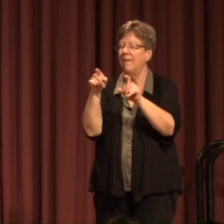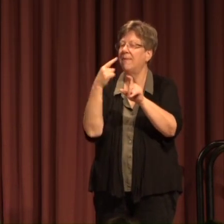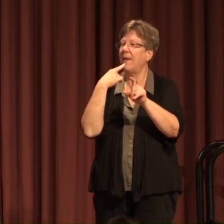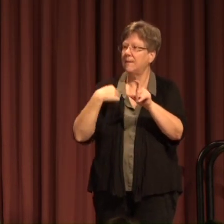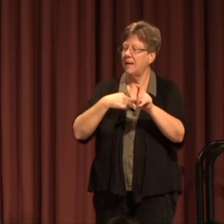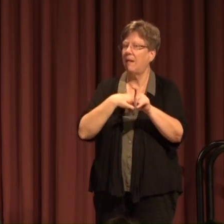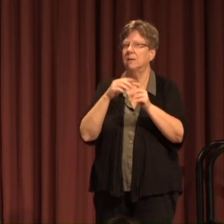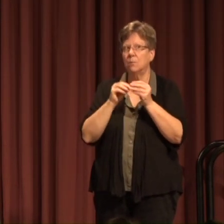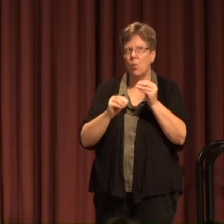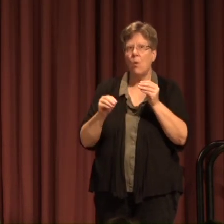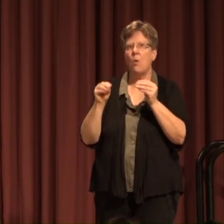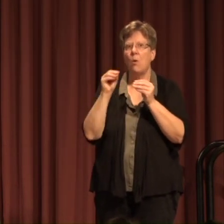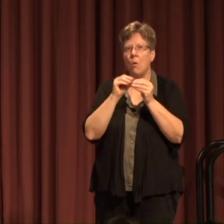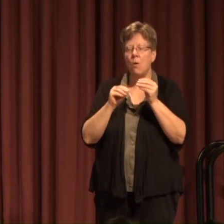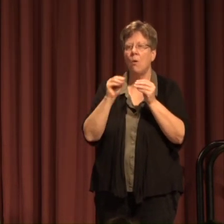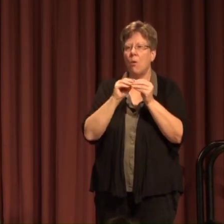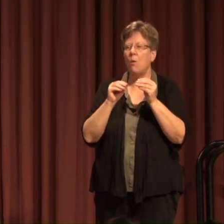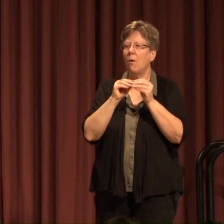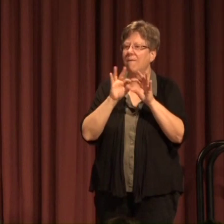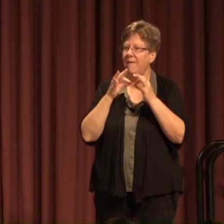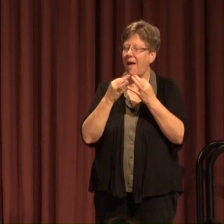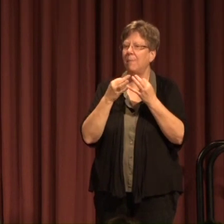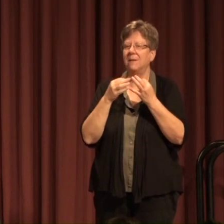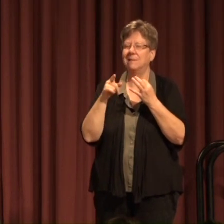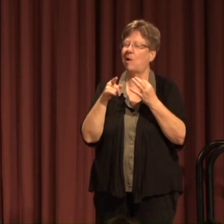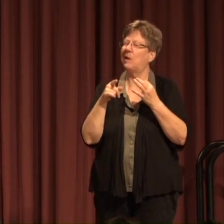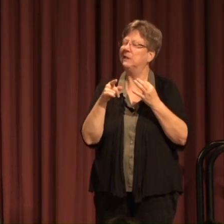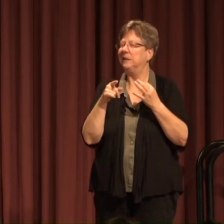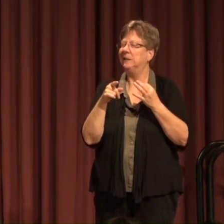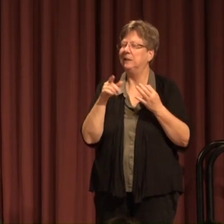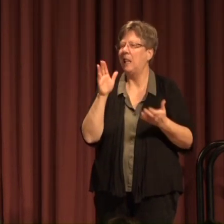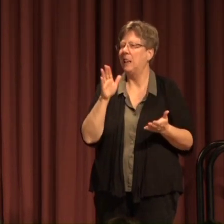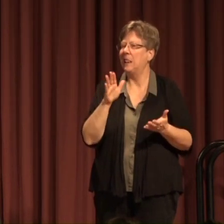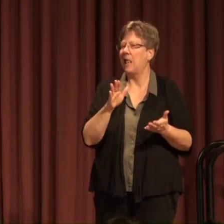Families Are Less and less